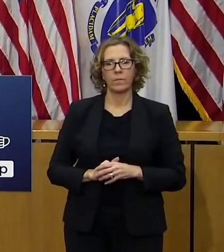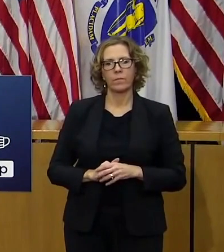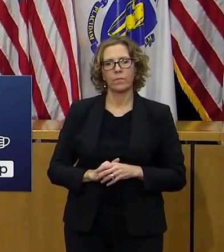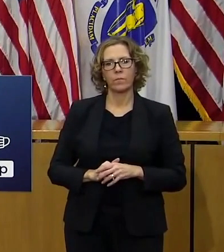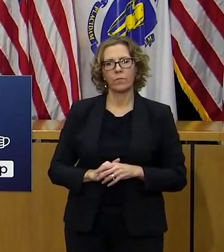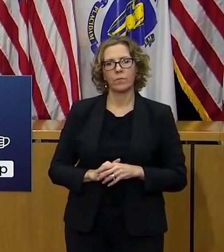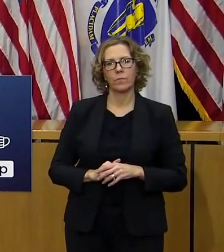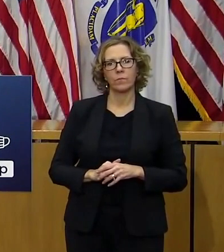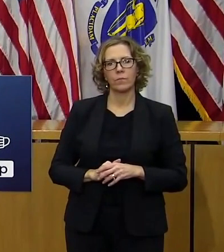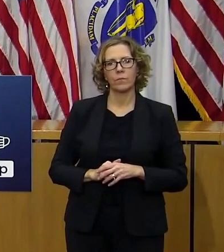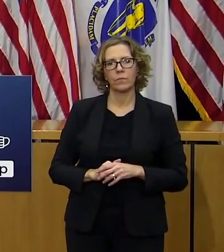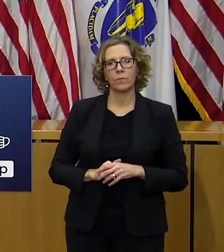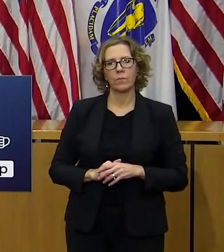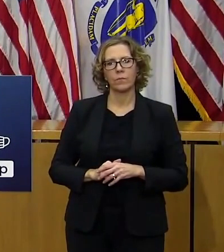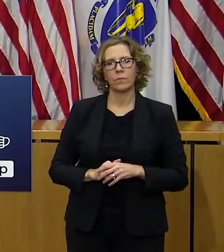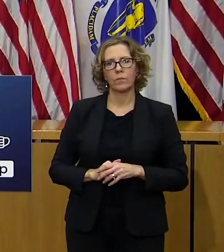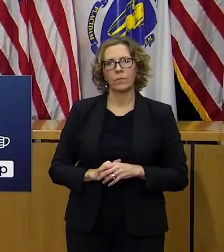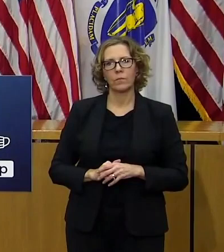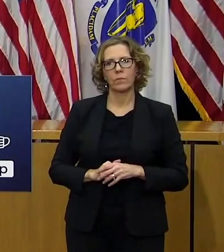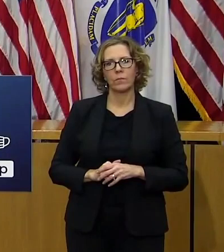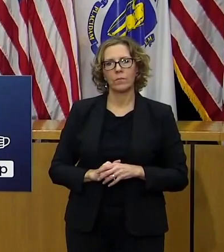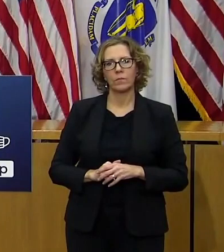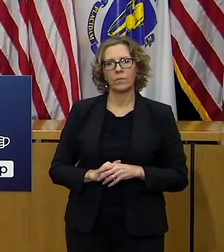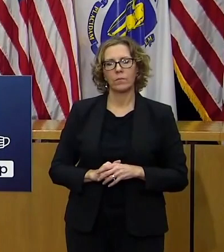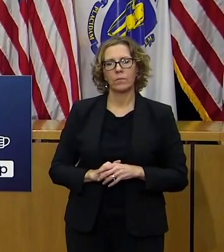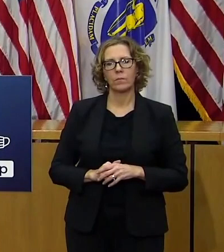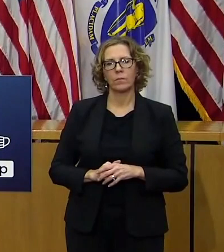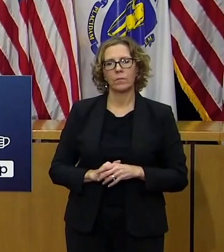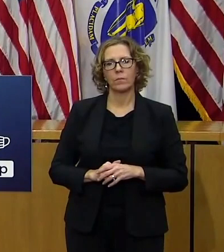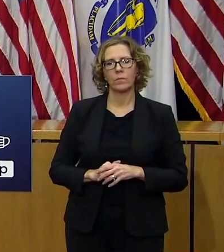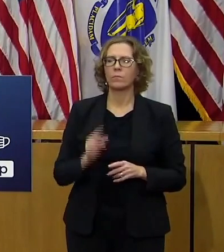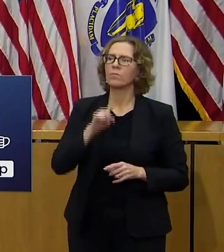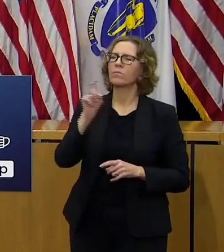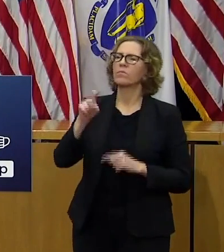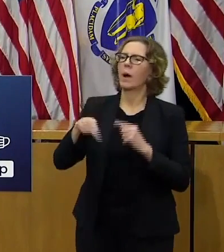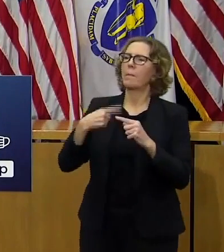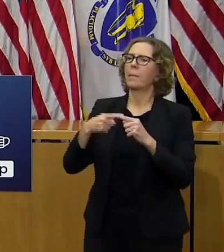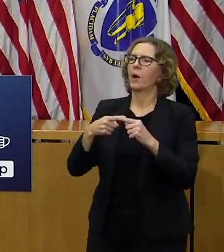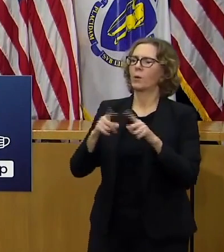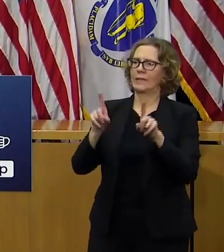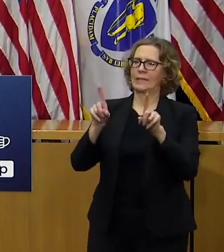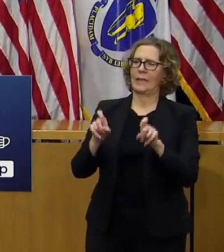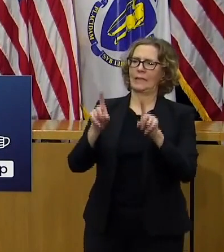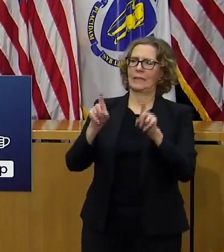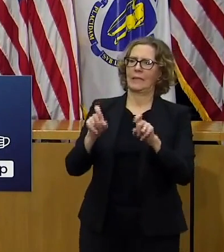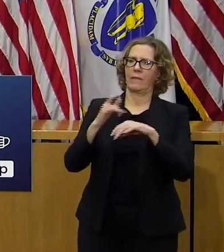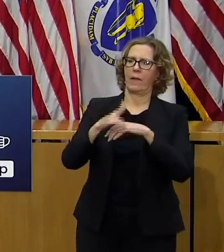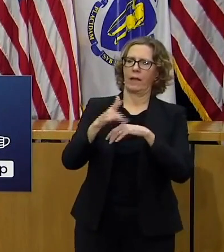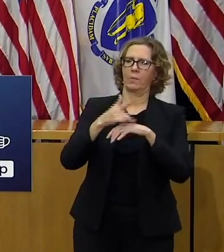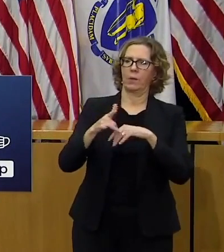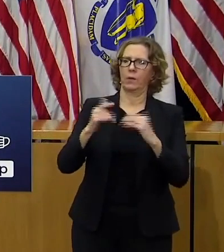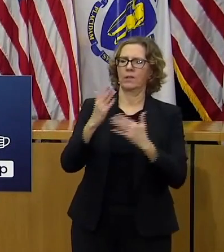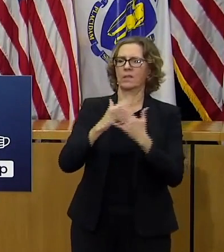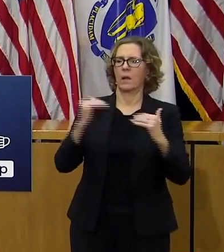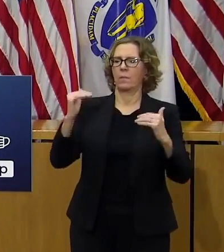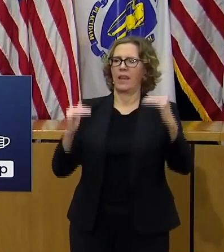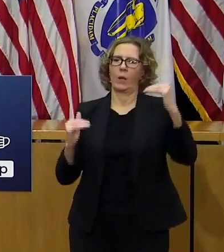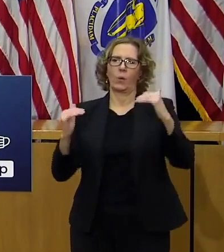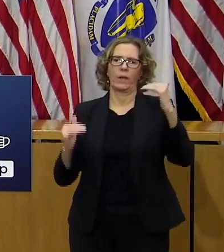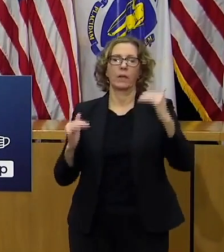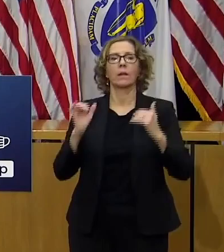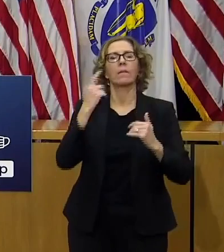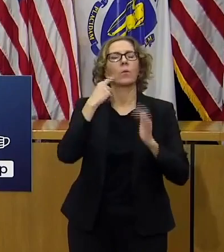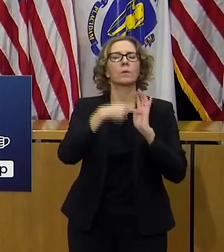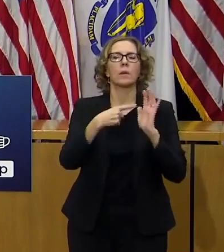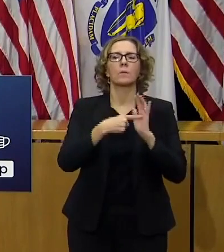do you have thoughts about sort of the inequities in the testing landscape like for example to go to a private college or a wealthy